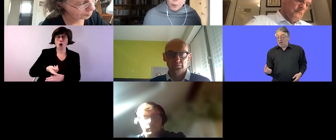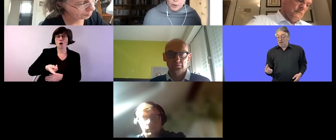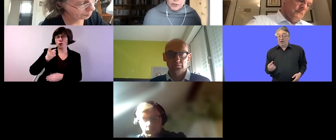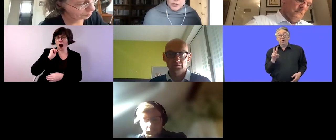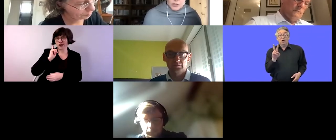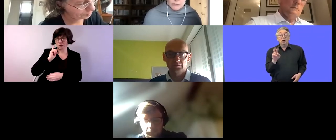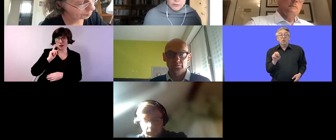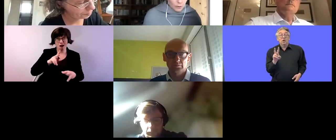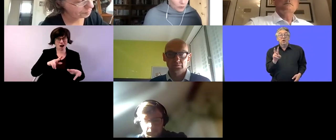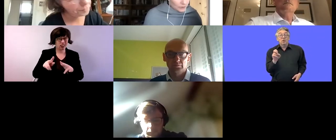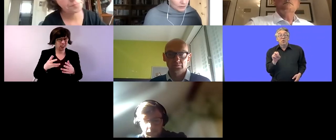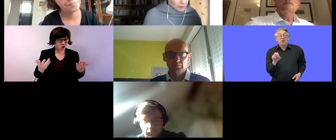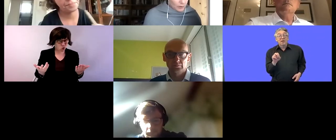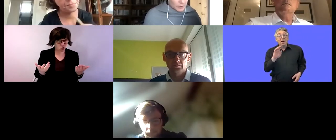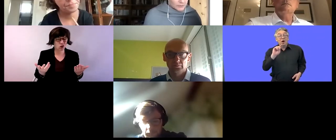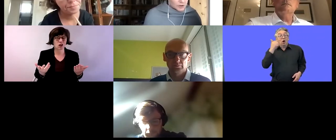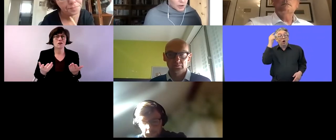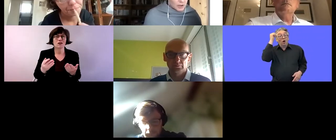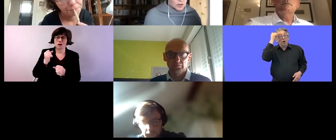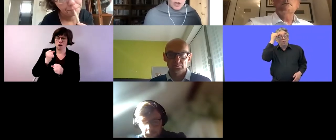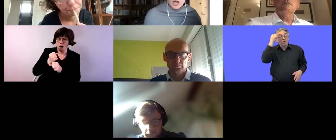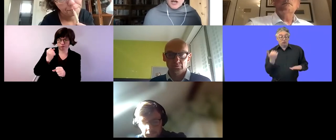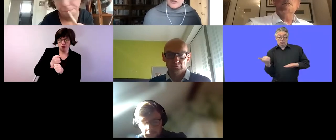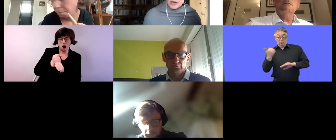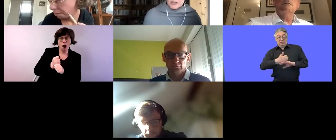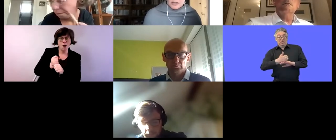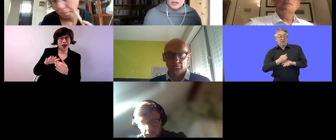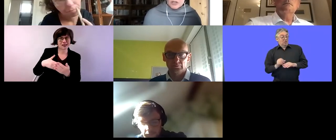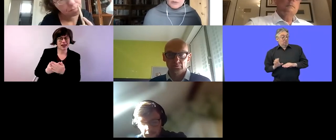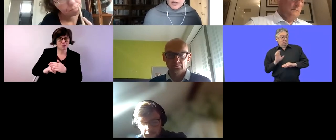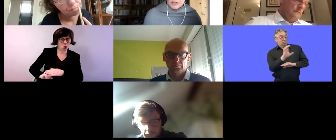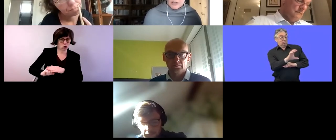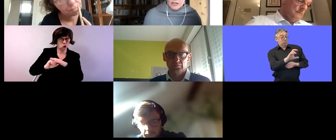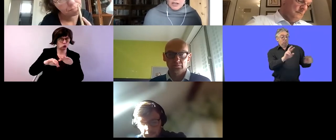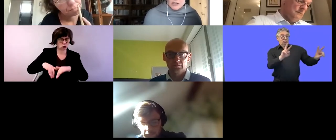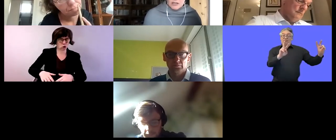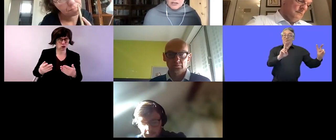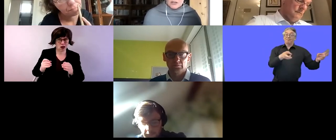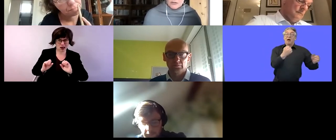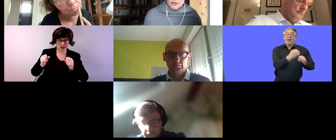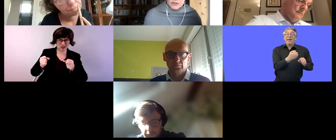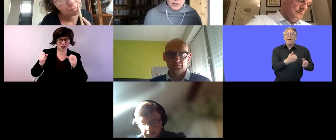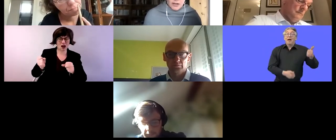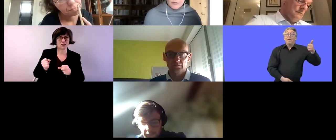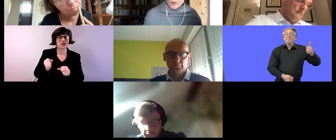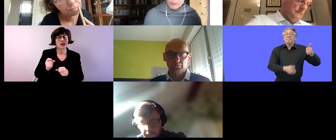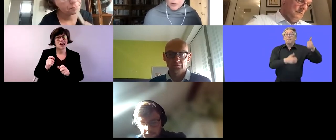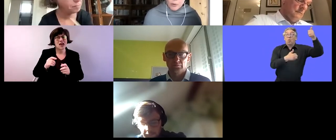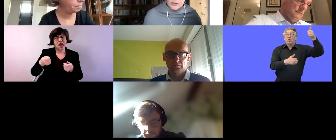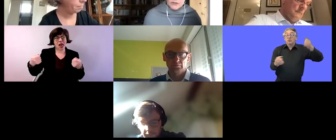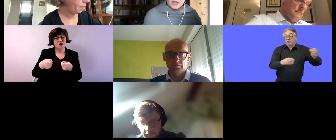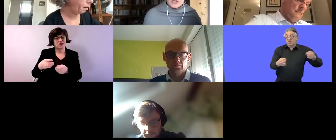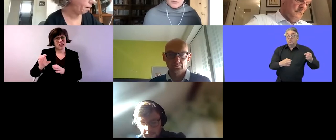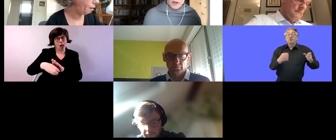support initiative called employers for change and the idea here is to provide a dedicated service uh for